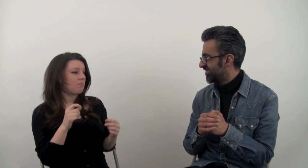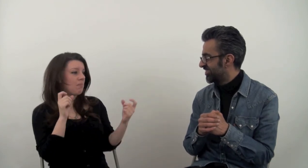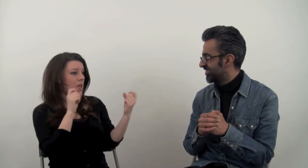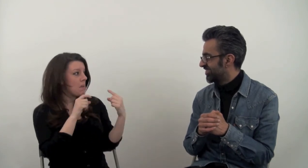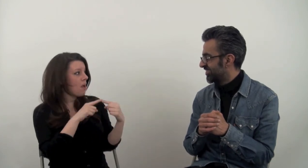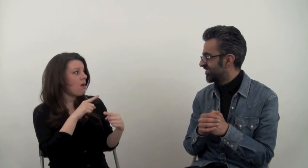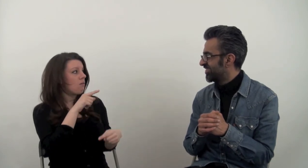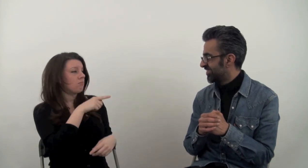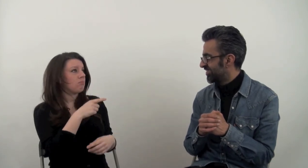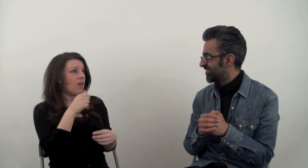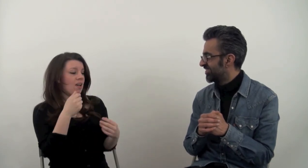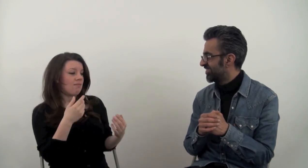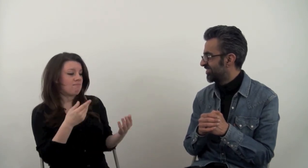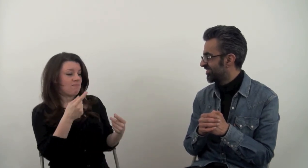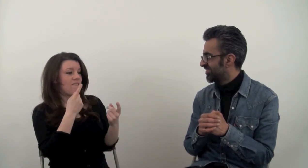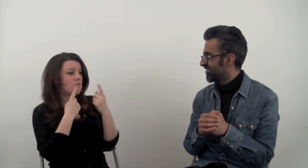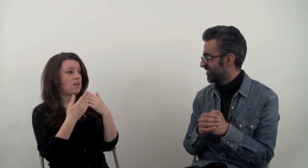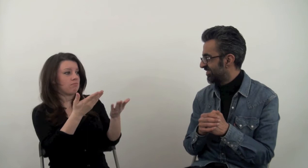But with getting the placement here, it was much easier.